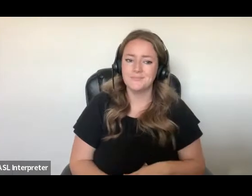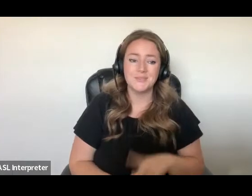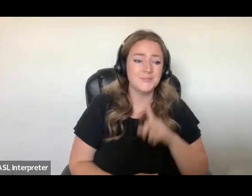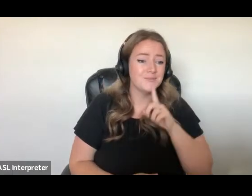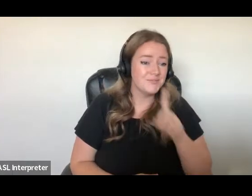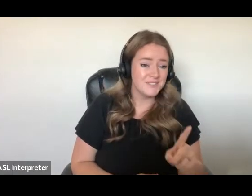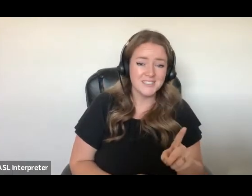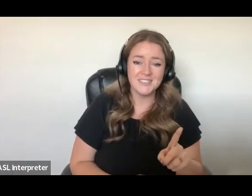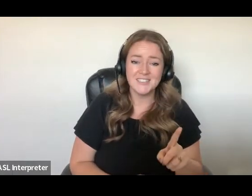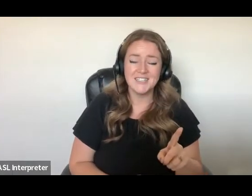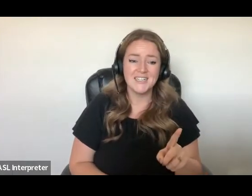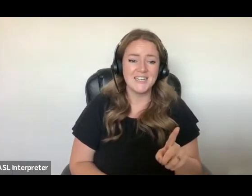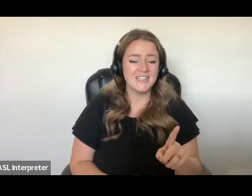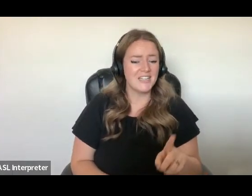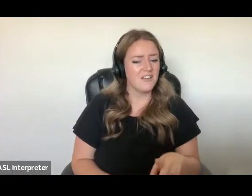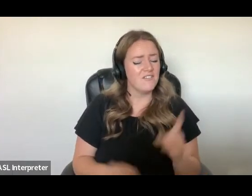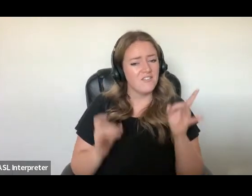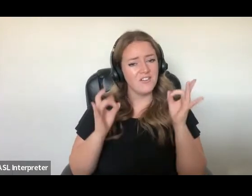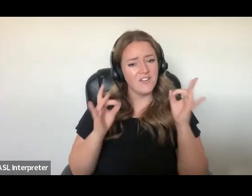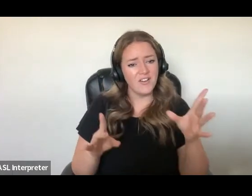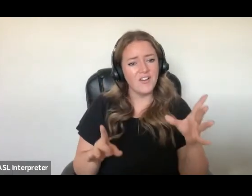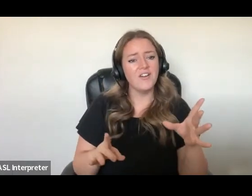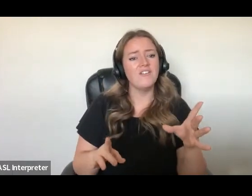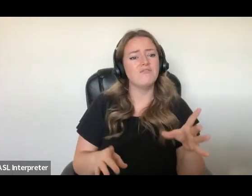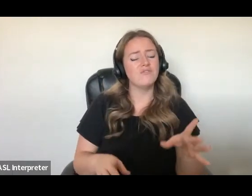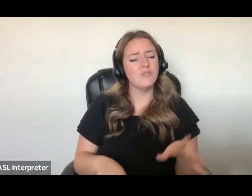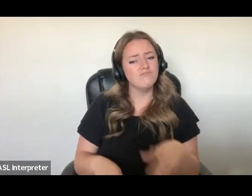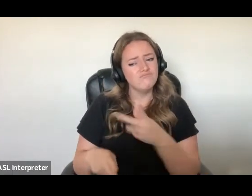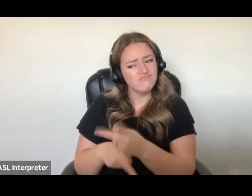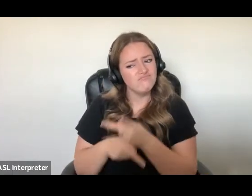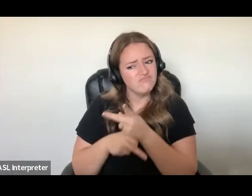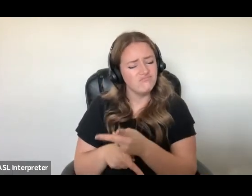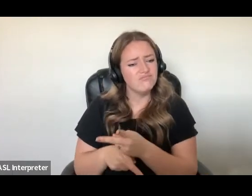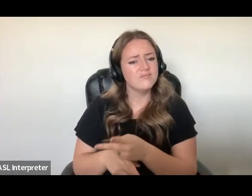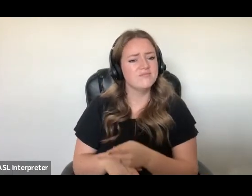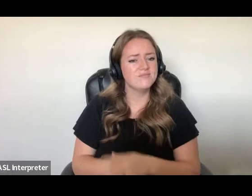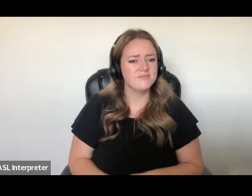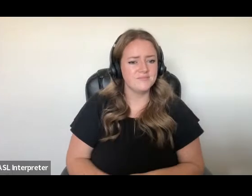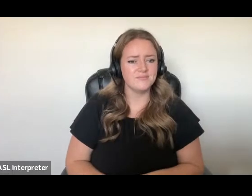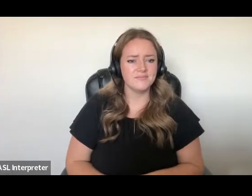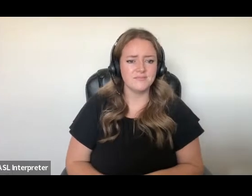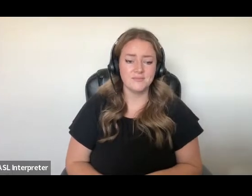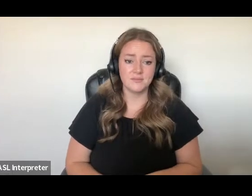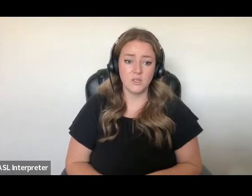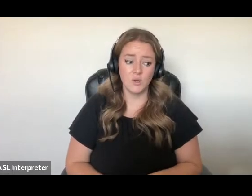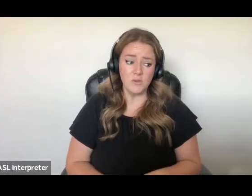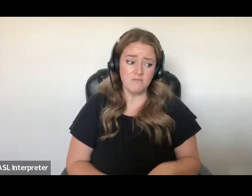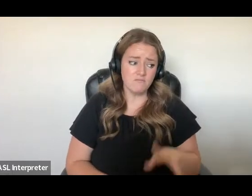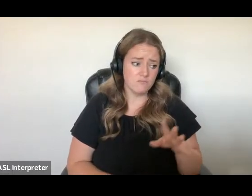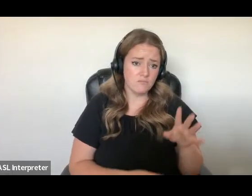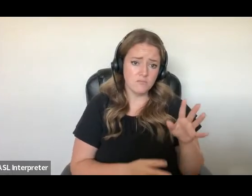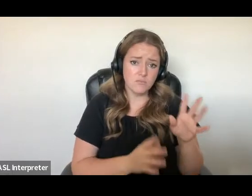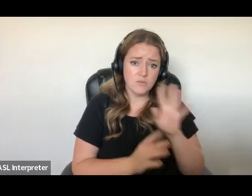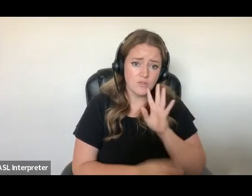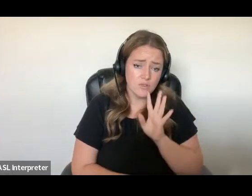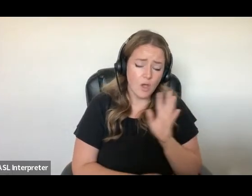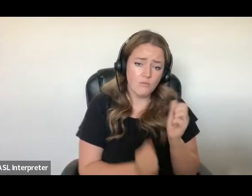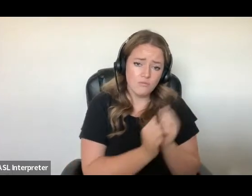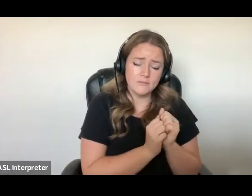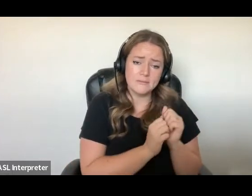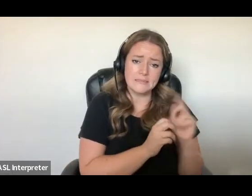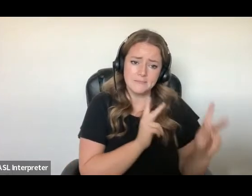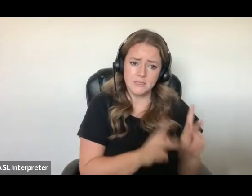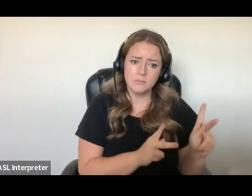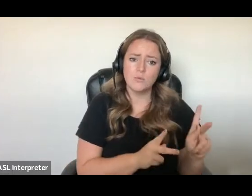disproportionately coercive treatment and immigration detention. We've also spoken with people who express suicidal ideation while in immigration